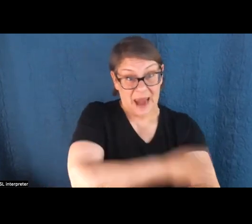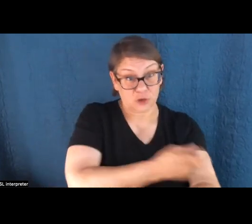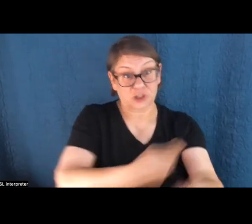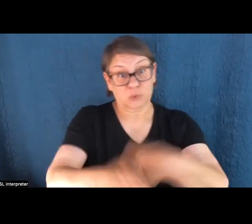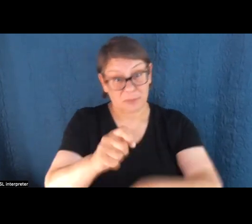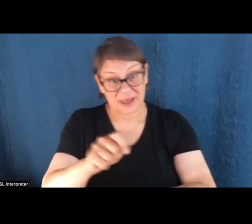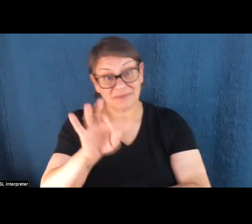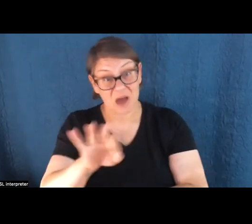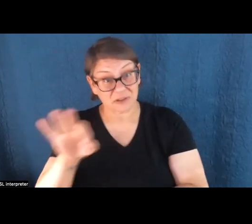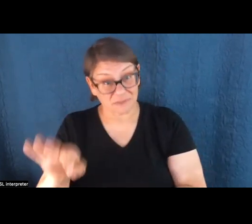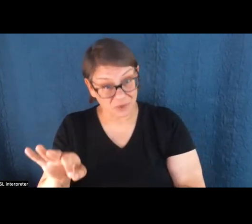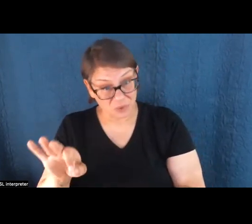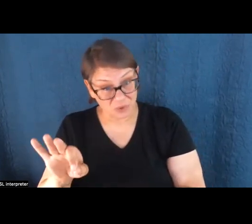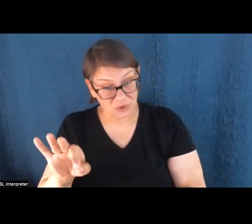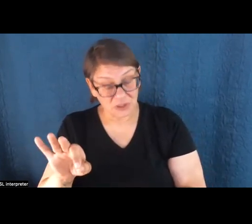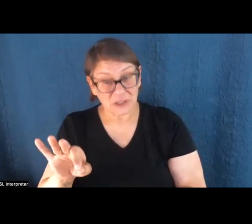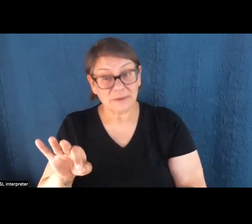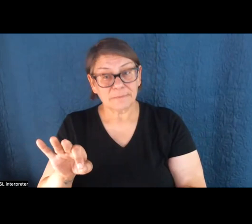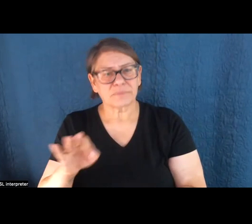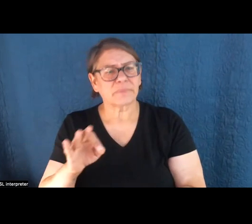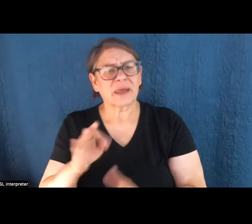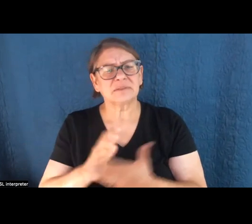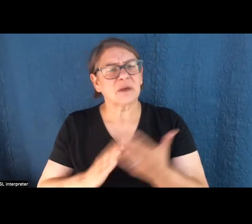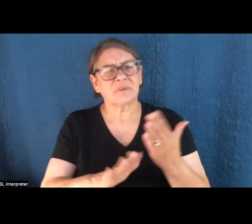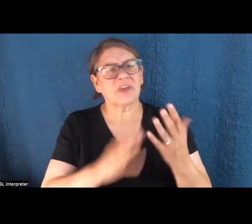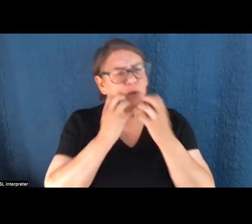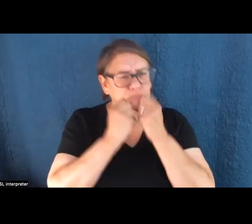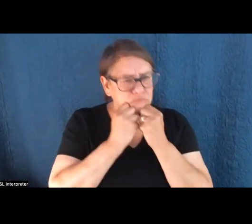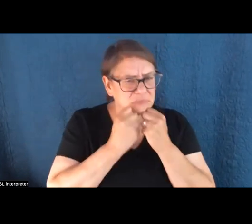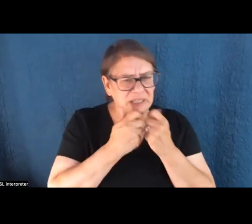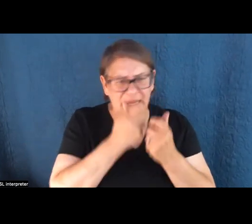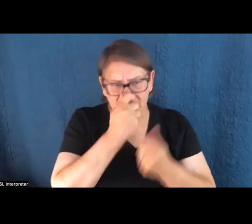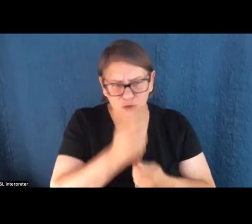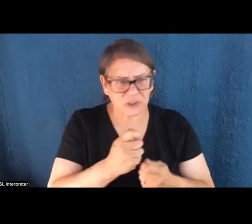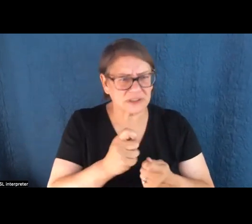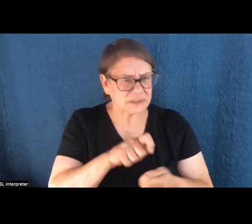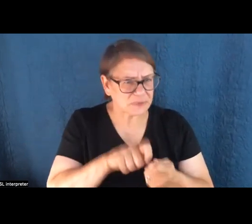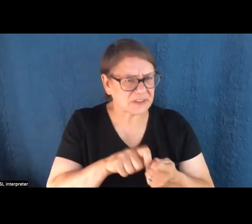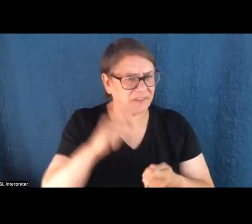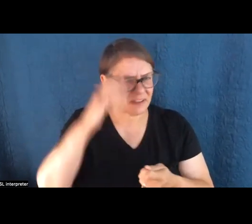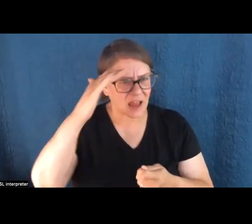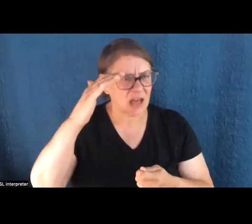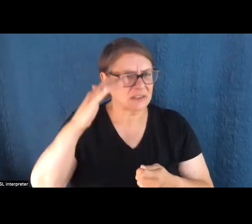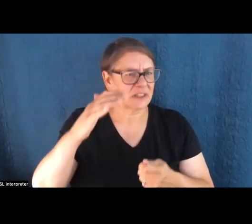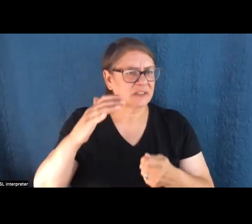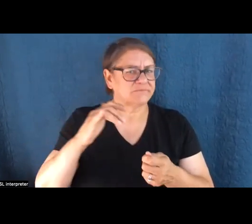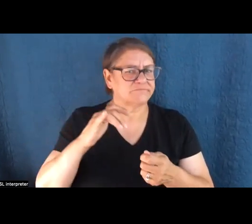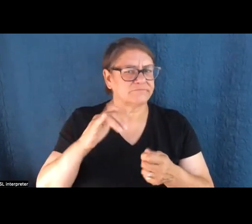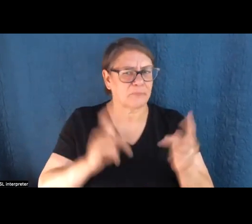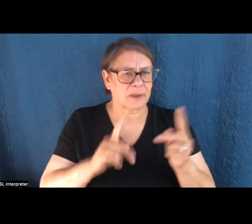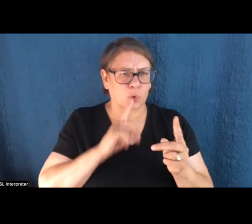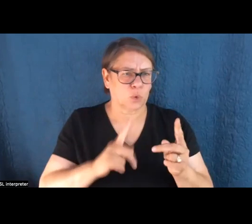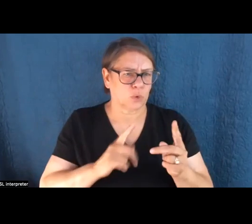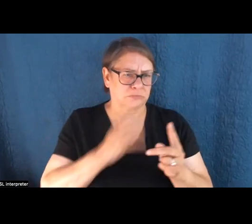fuels sort of sort through some of the vested interests and the political philosophies that are, you know, coming into play and sort of, you know, sort of taking these